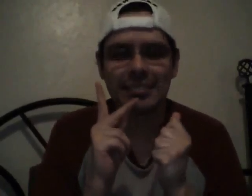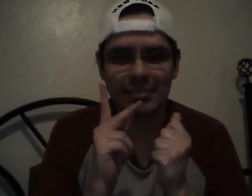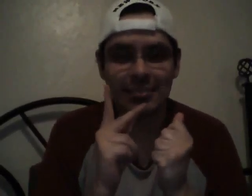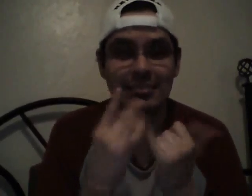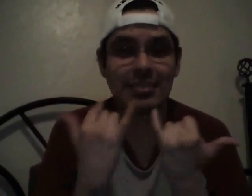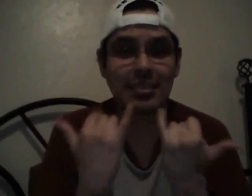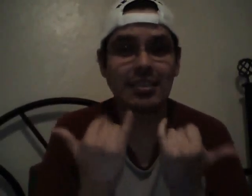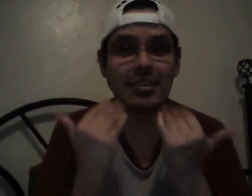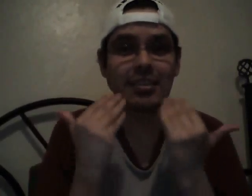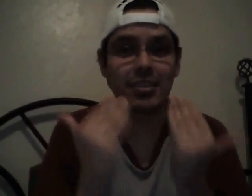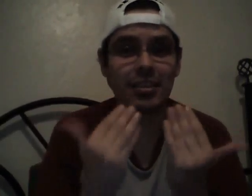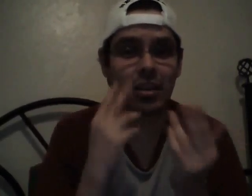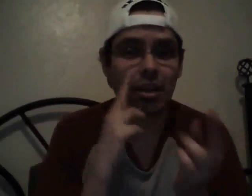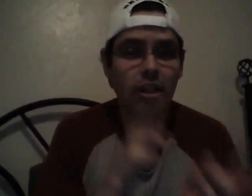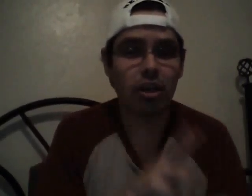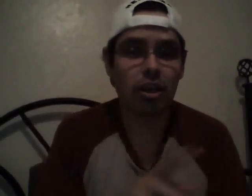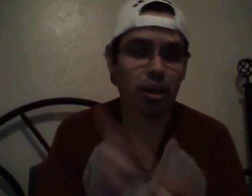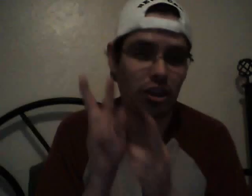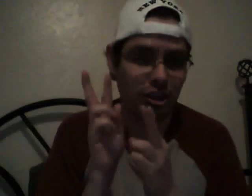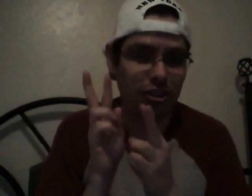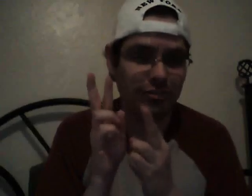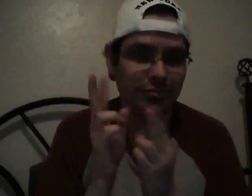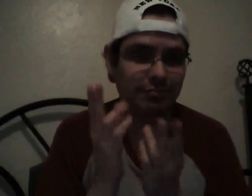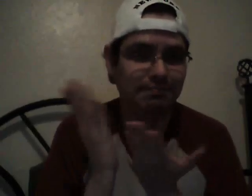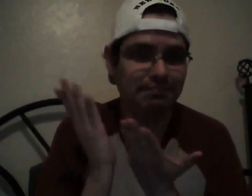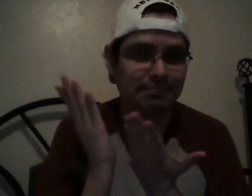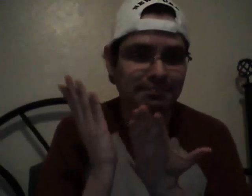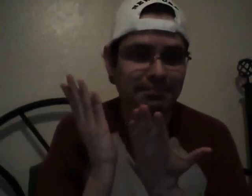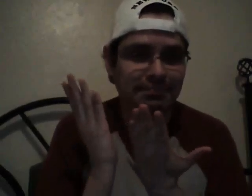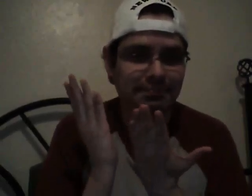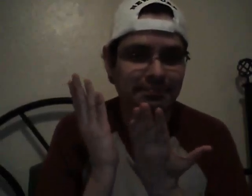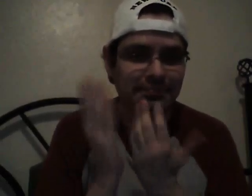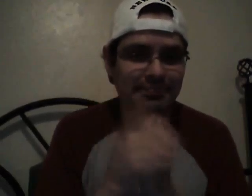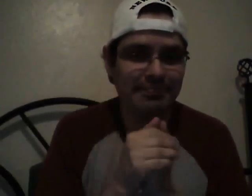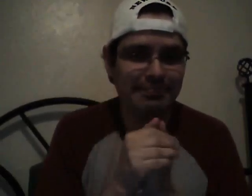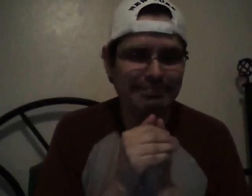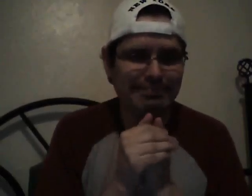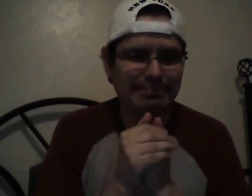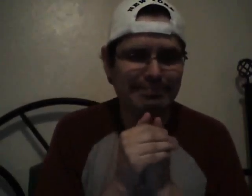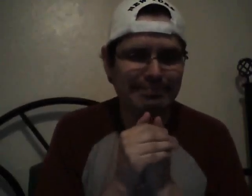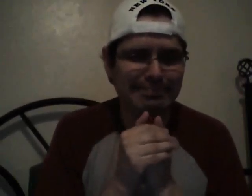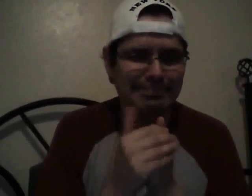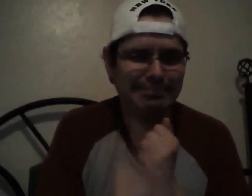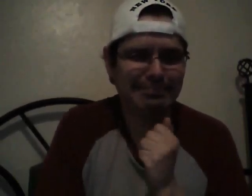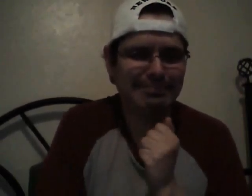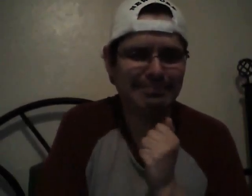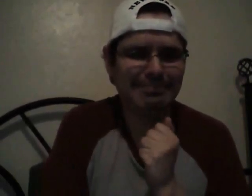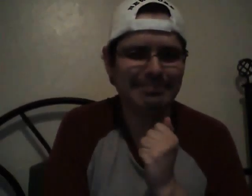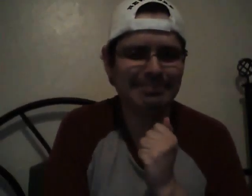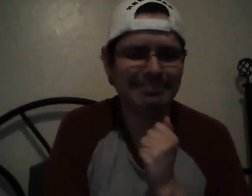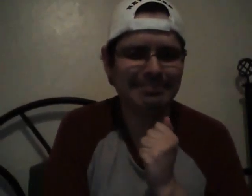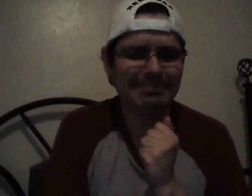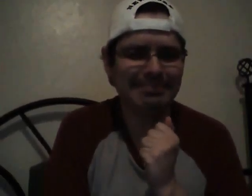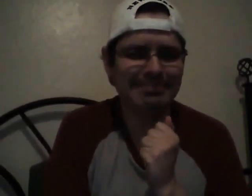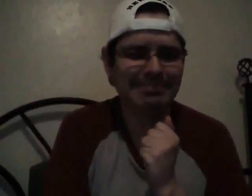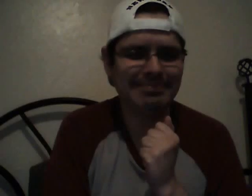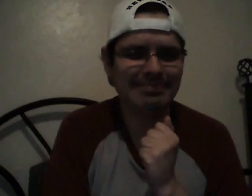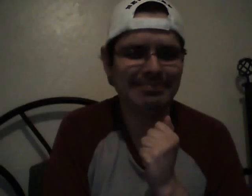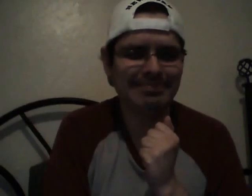11 News. As always, 11 News is on your side. Our call for action hotline is open Mondays, Tuesdays, and Thursdays from 11 a.m. to 1 p